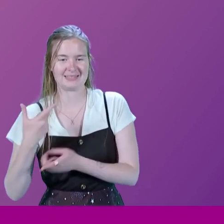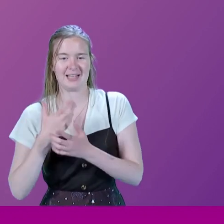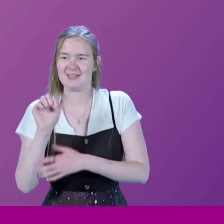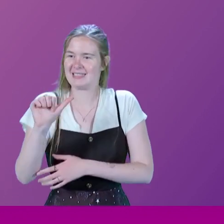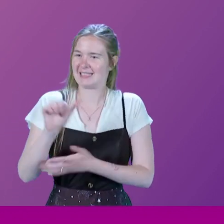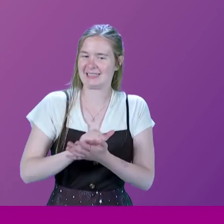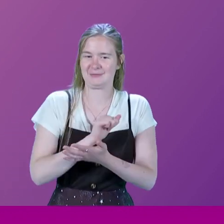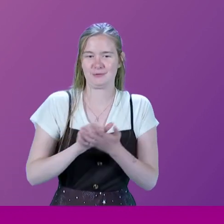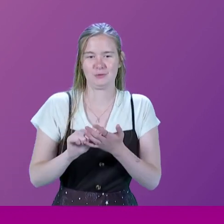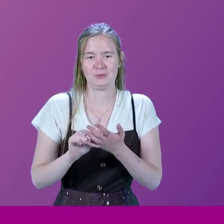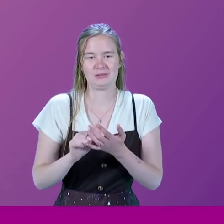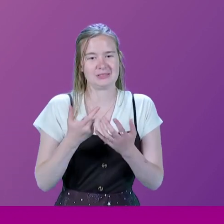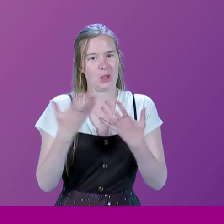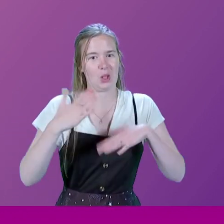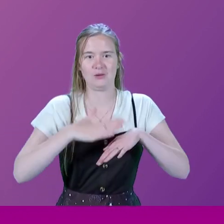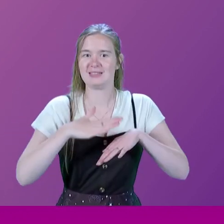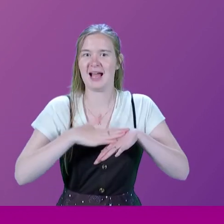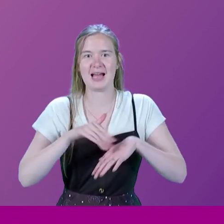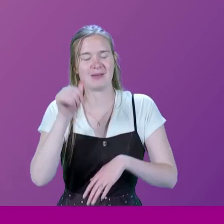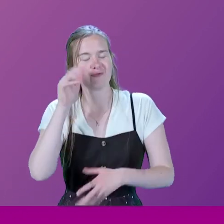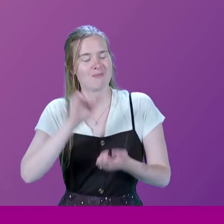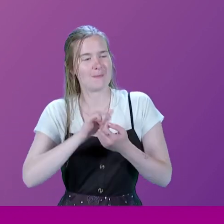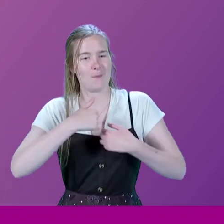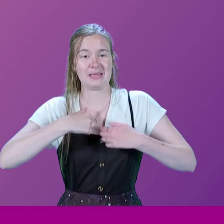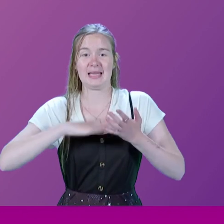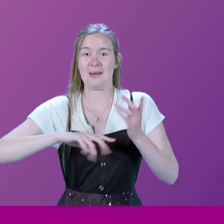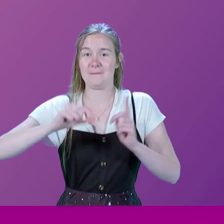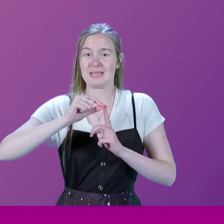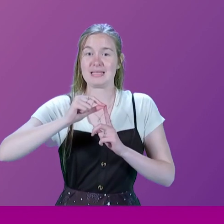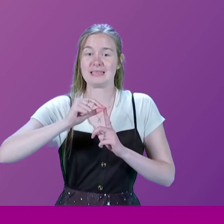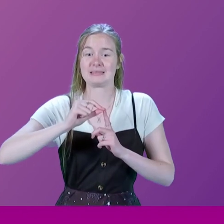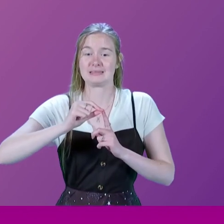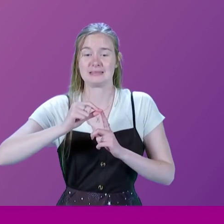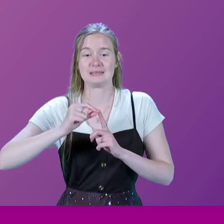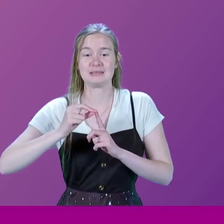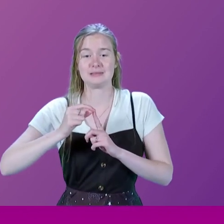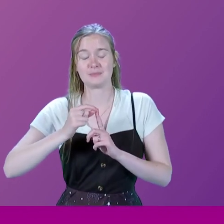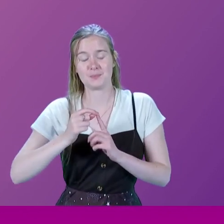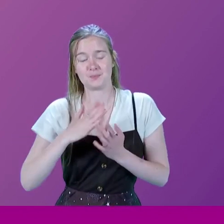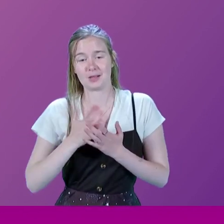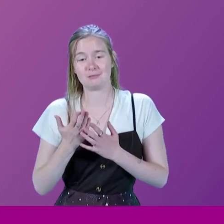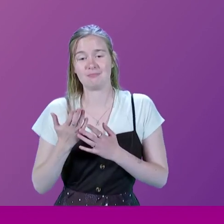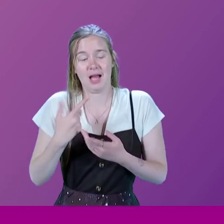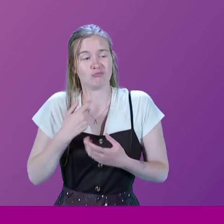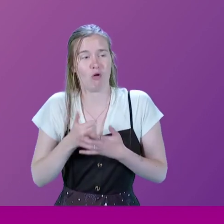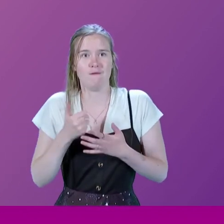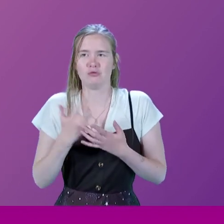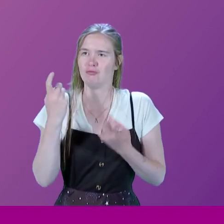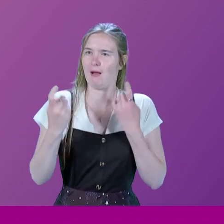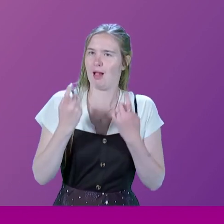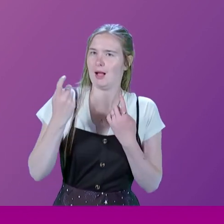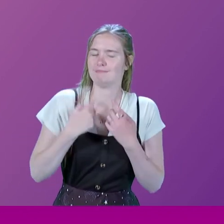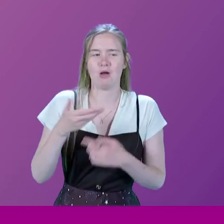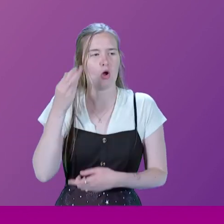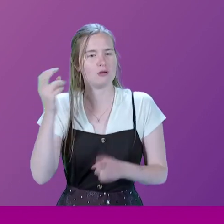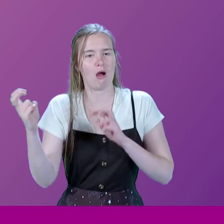votes back to back, that's an awful lot of time. And I remember when I was an MP during the time that Michael was there, part of the time, I often wondered, I heard the